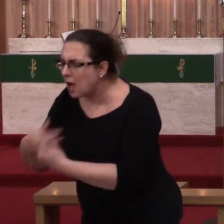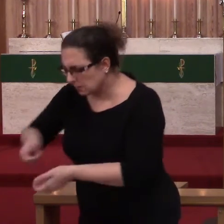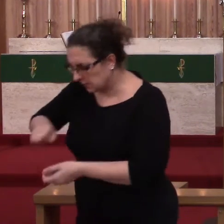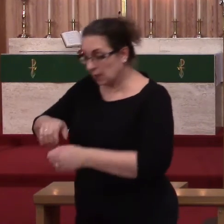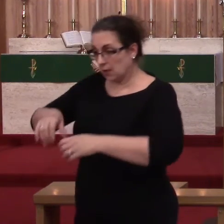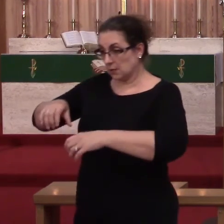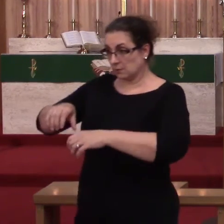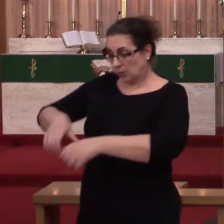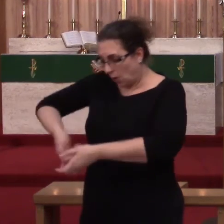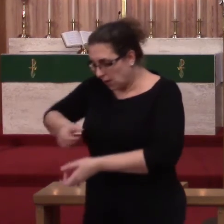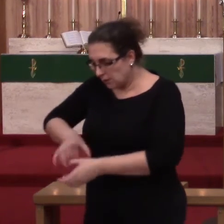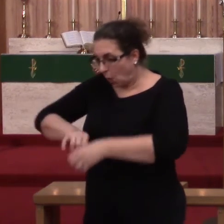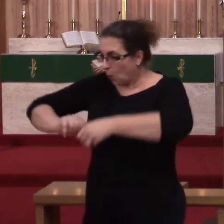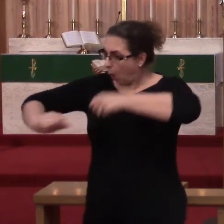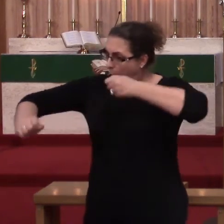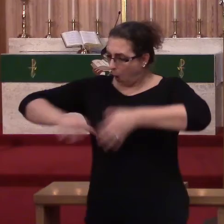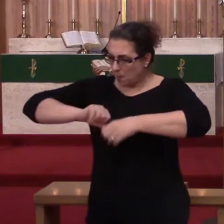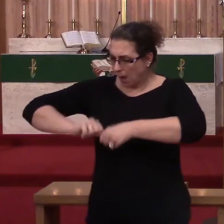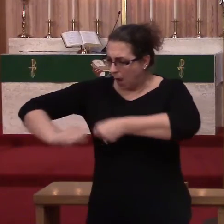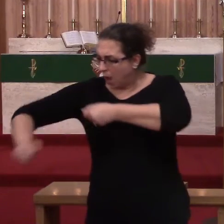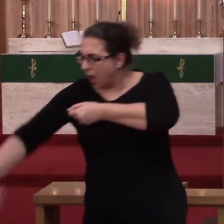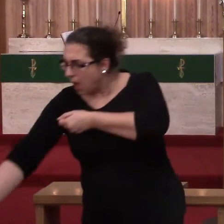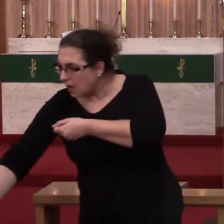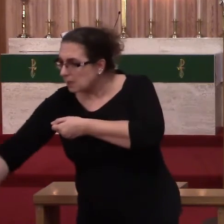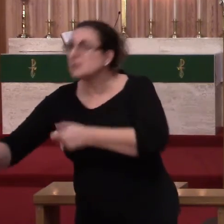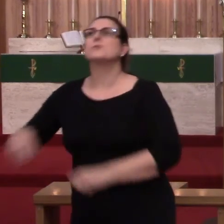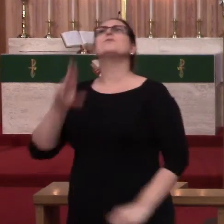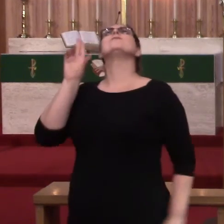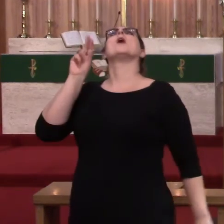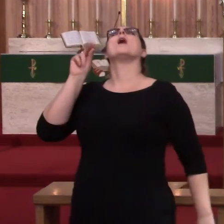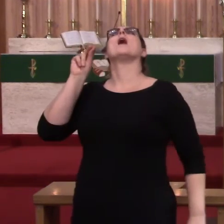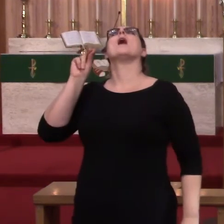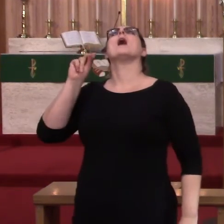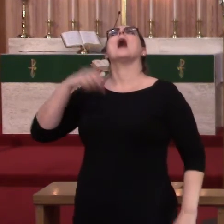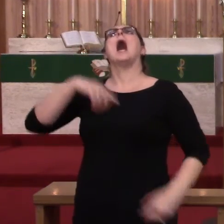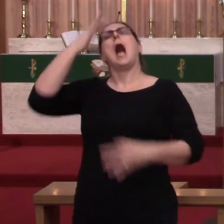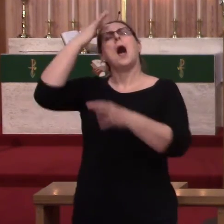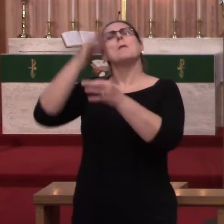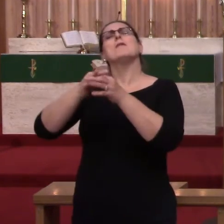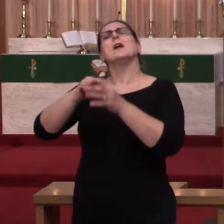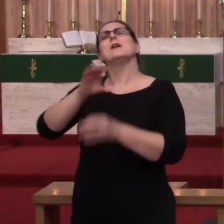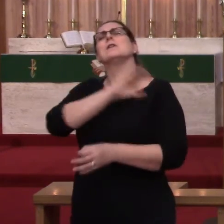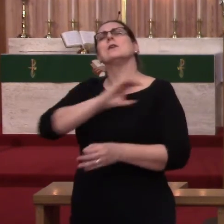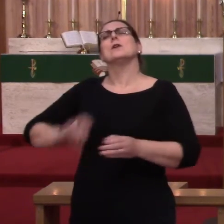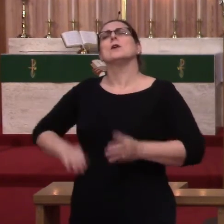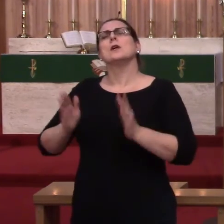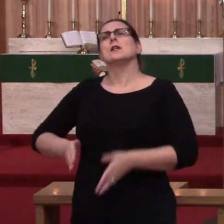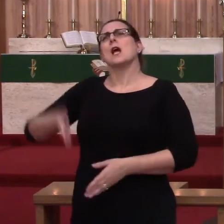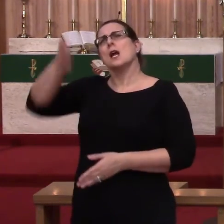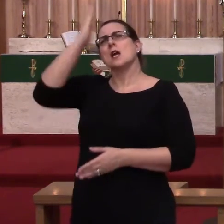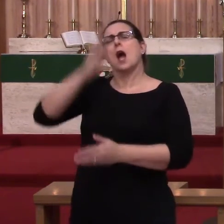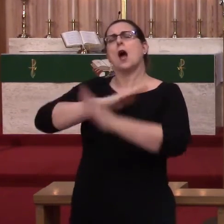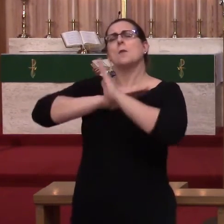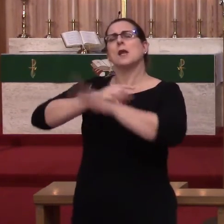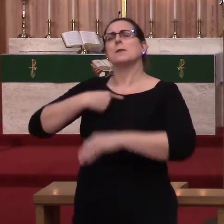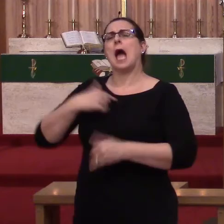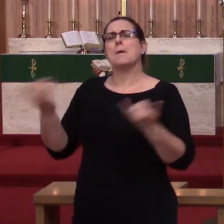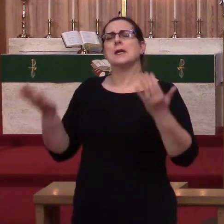rope. Get in. He says, no, I'm a faithful Christian. God will protect me. I'm going to stay right here.